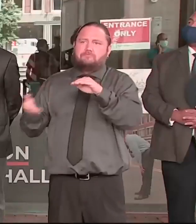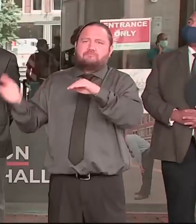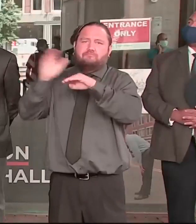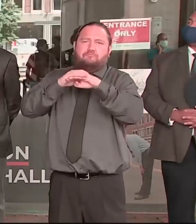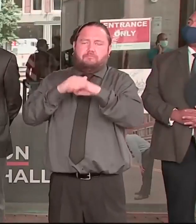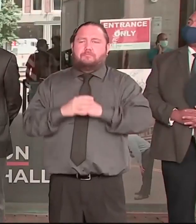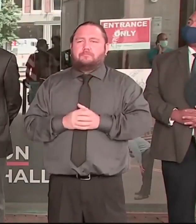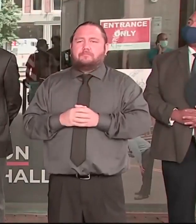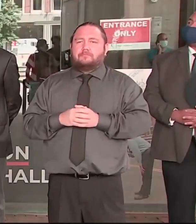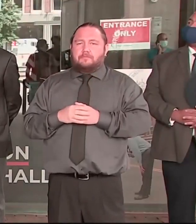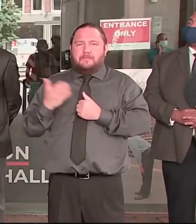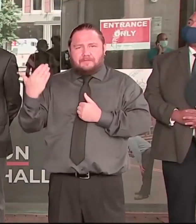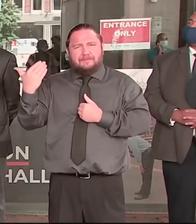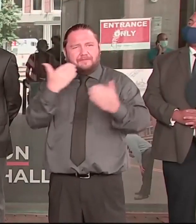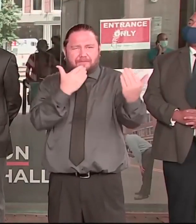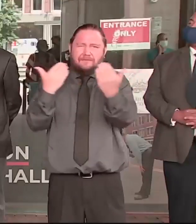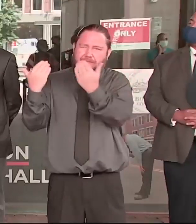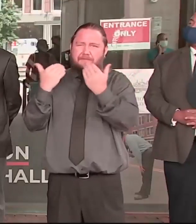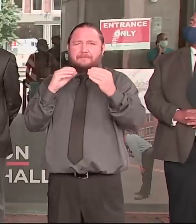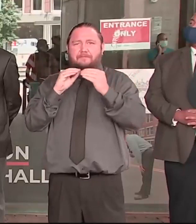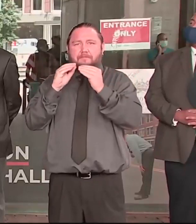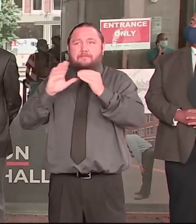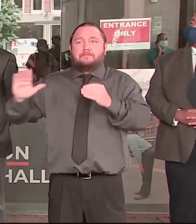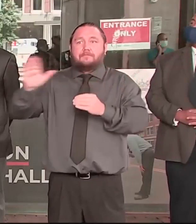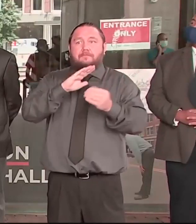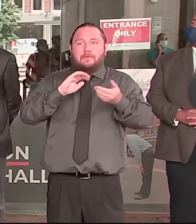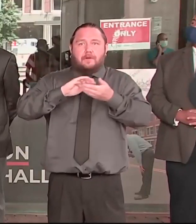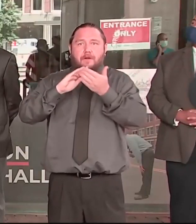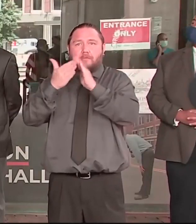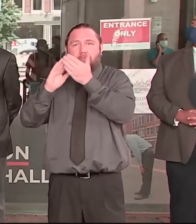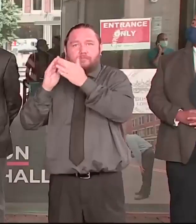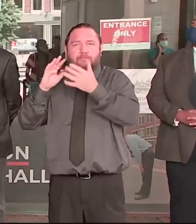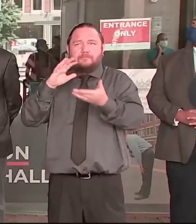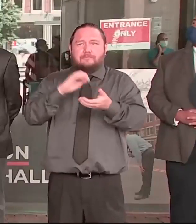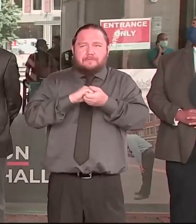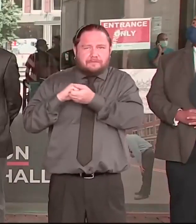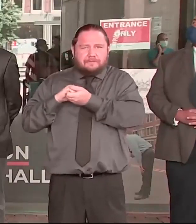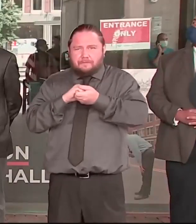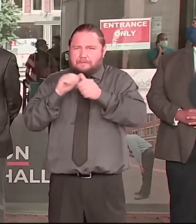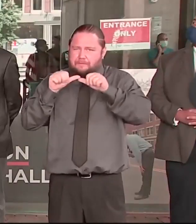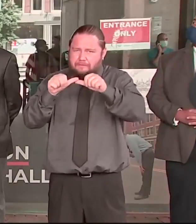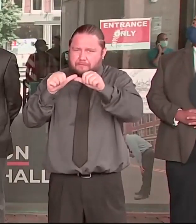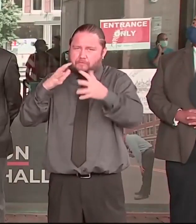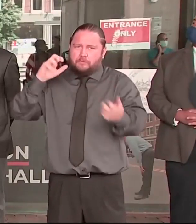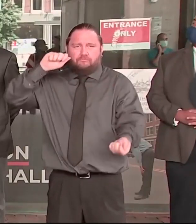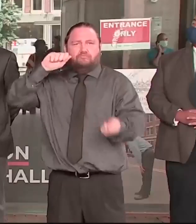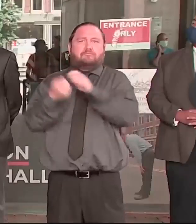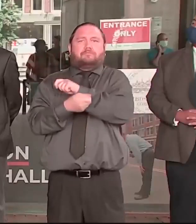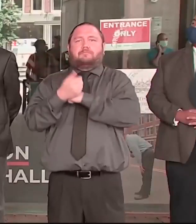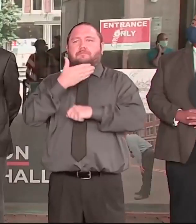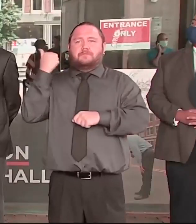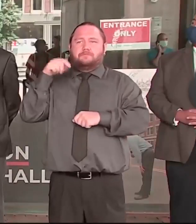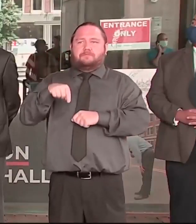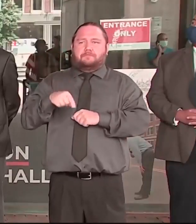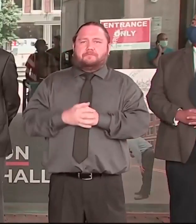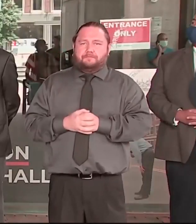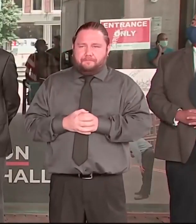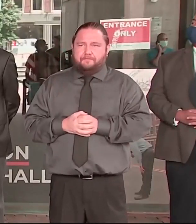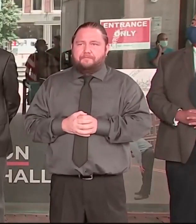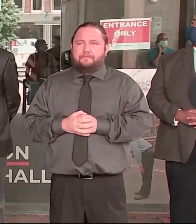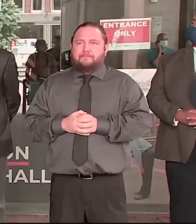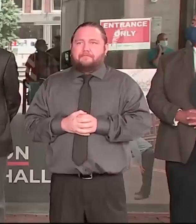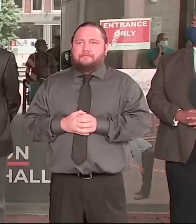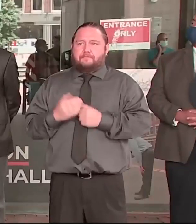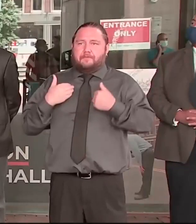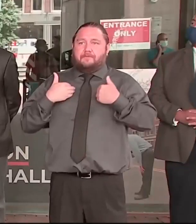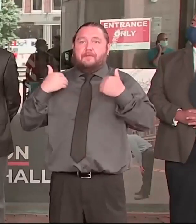demand change. So I'm also announcing a process for community input, review, and reform. I have signed